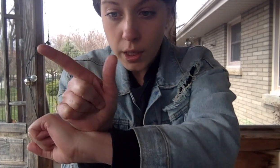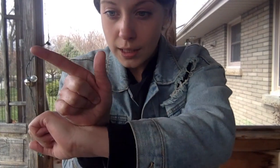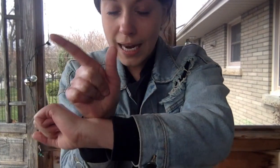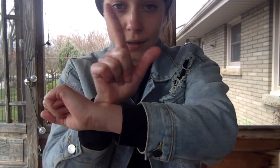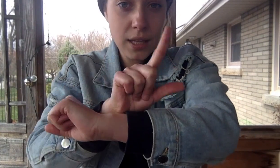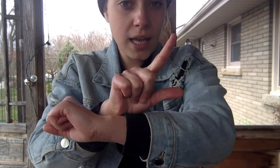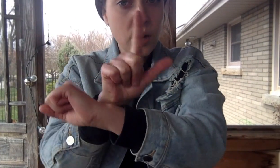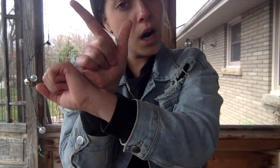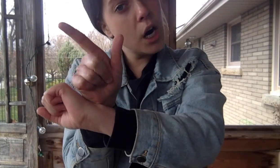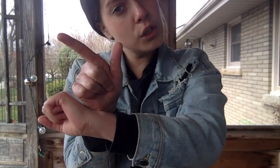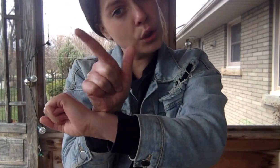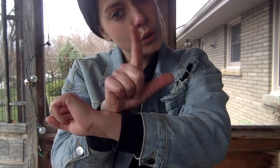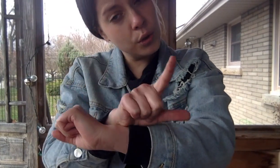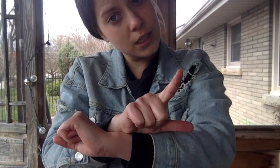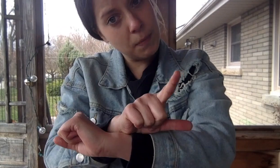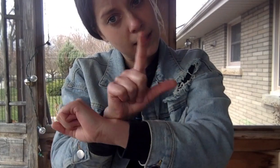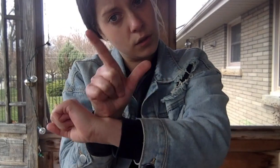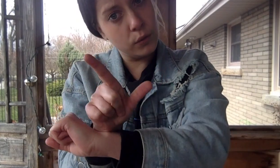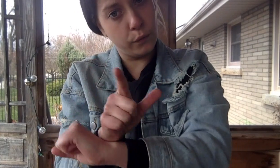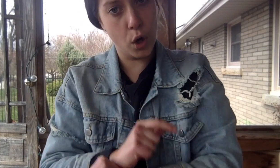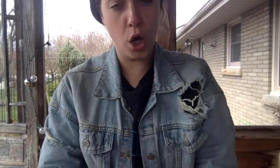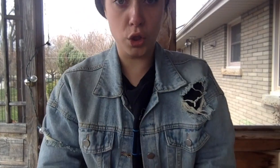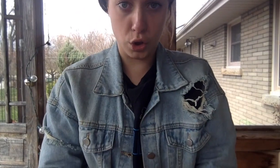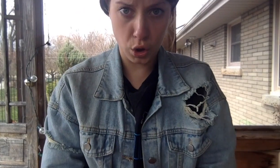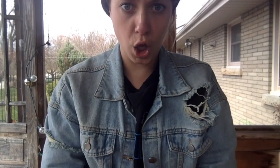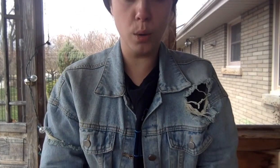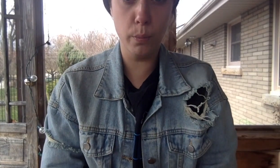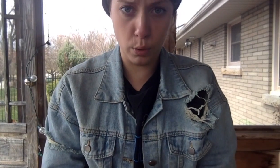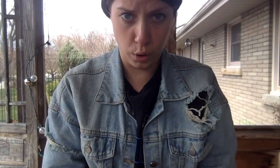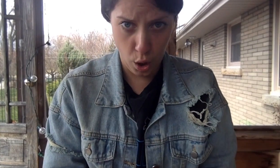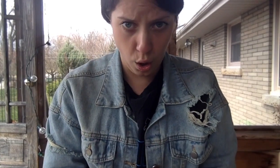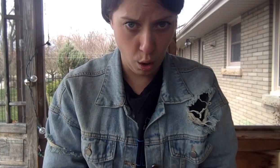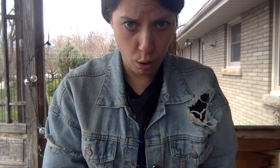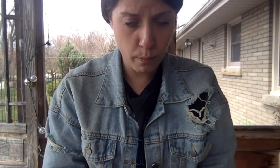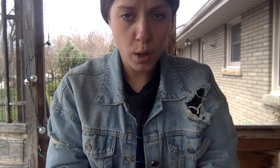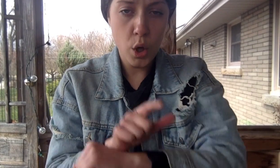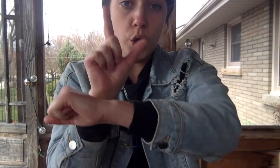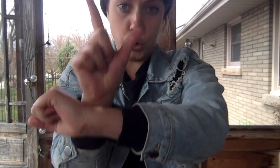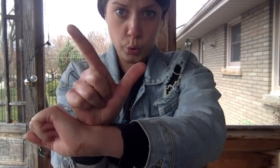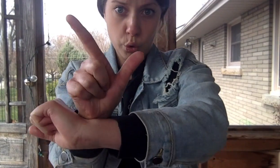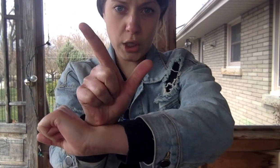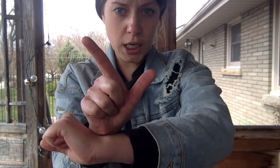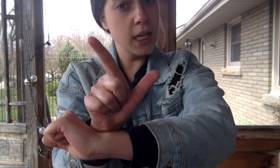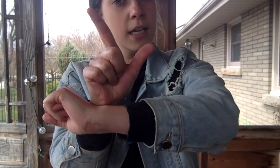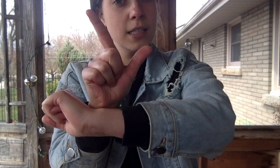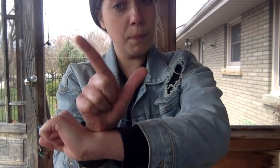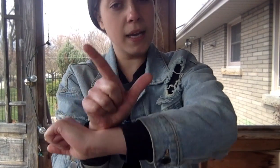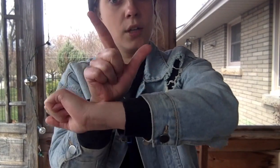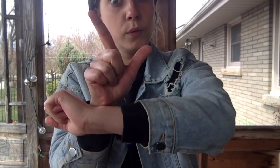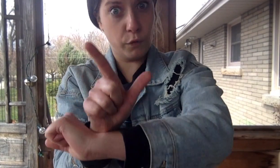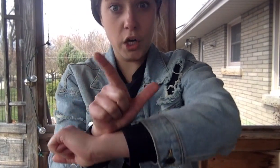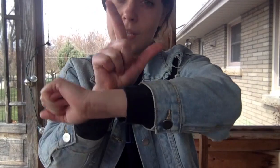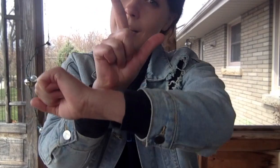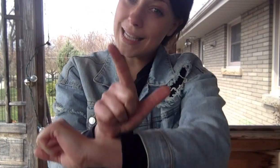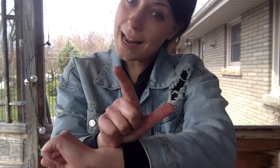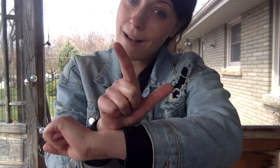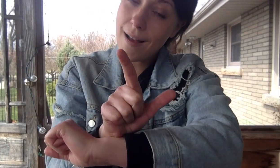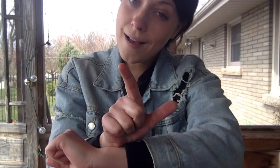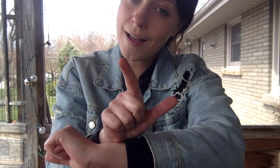now there are two green speckled frogs glub glub two green and speckled frogs sat on